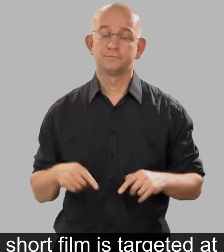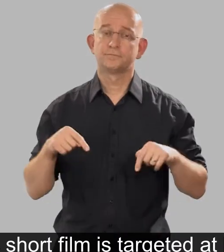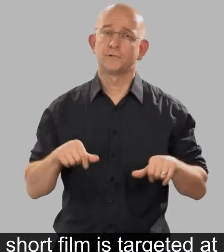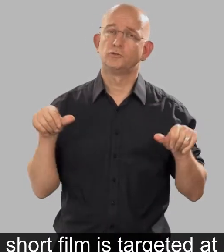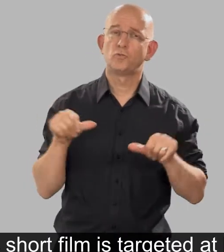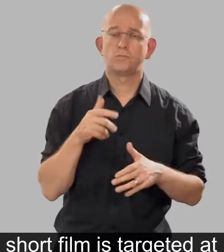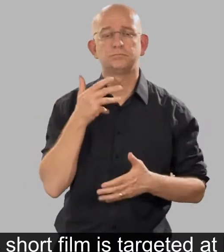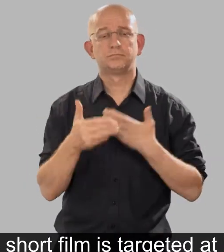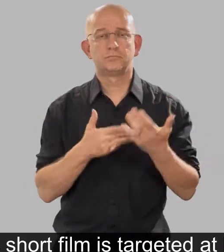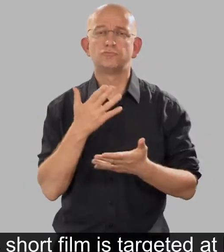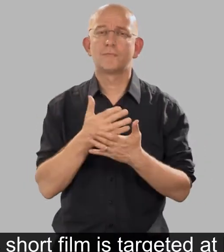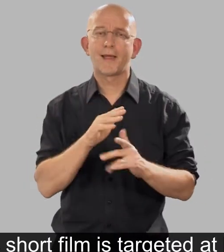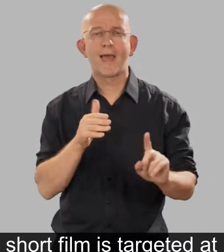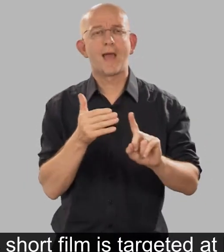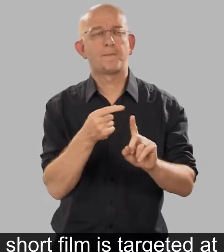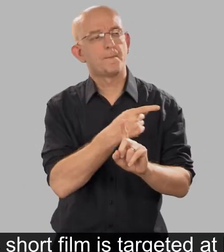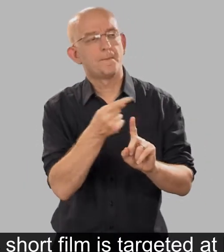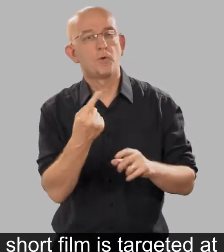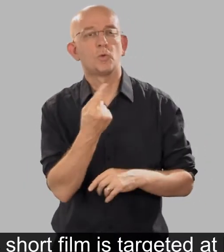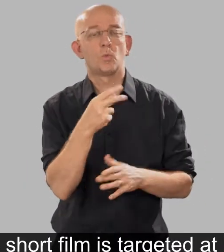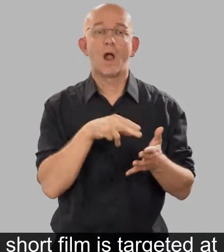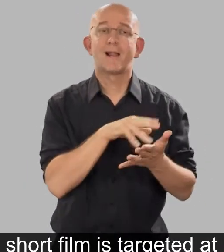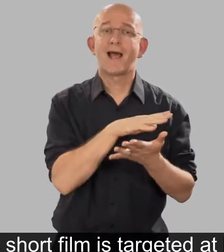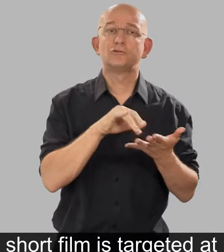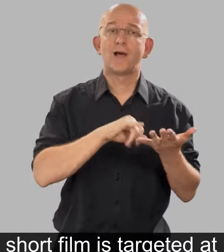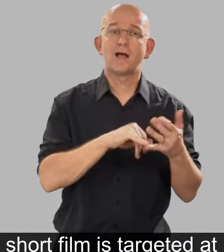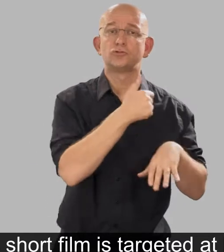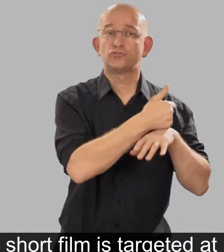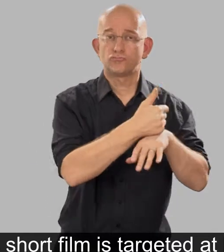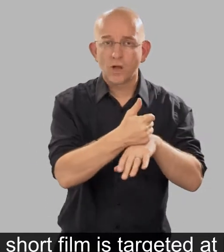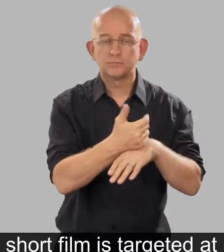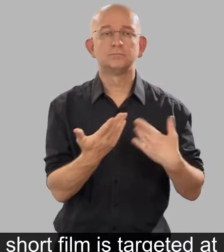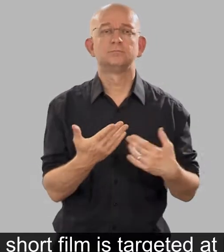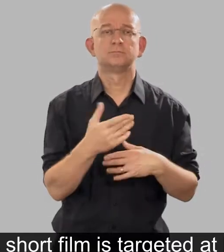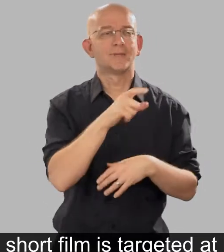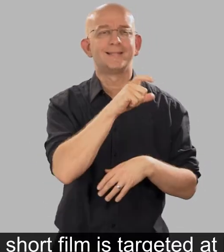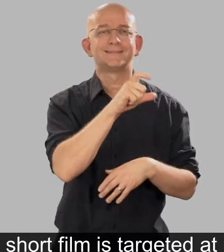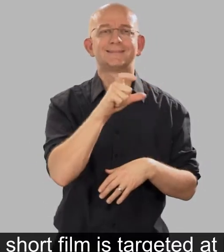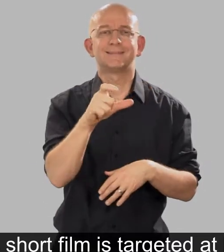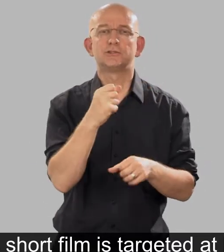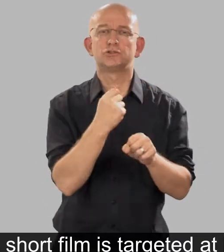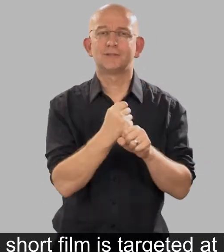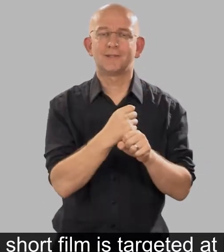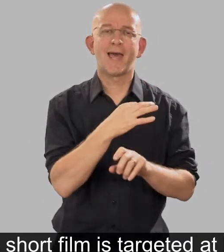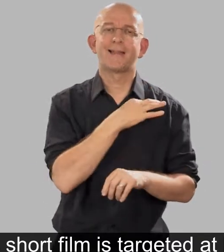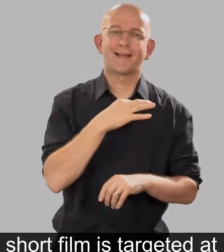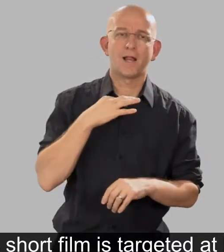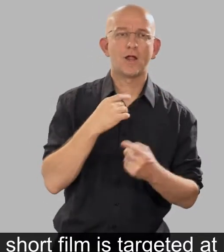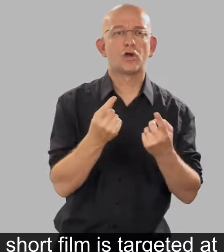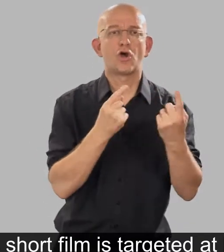This short film is targeted at NHS trusts, clinical commissioning groups,